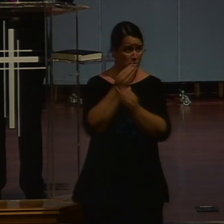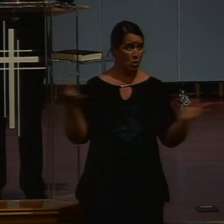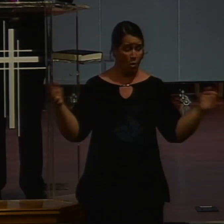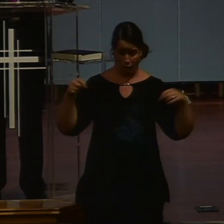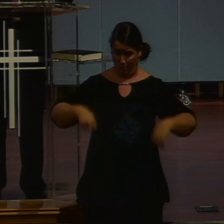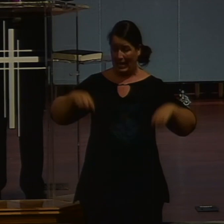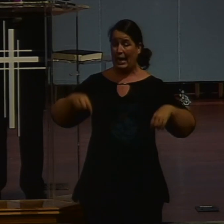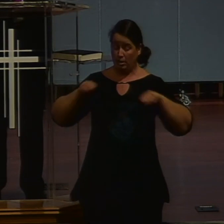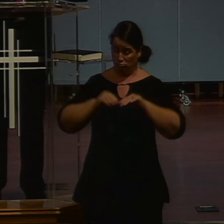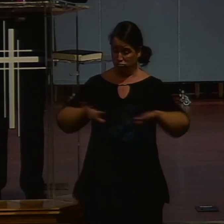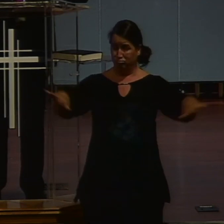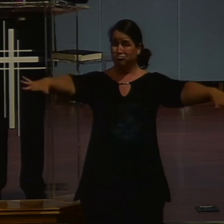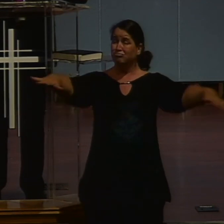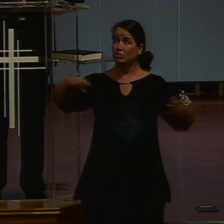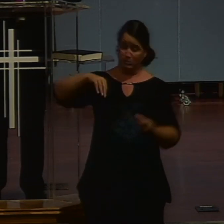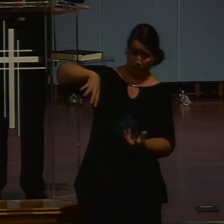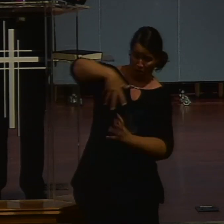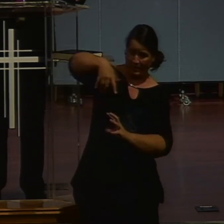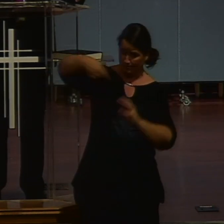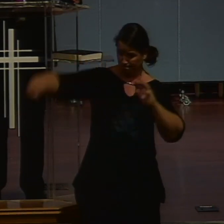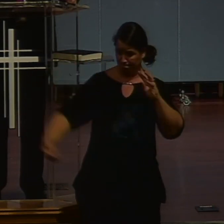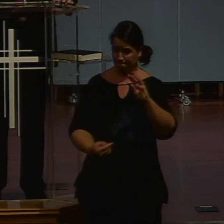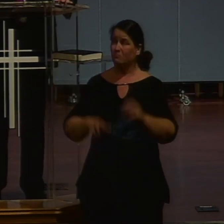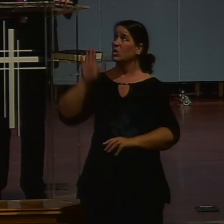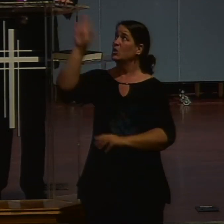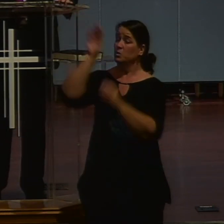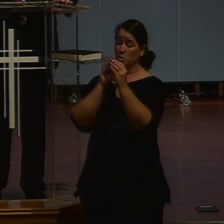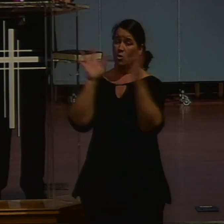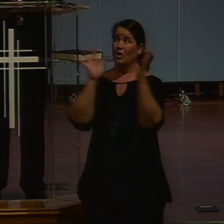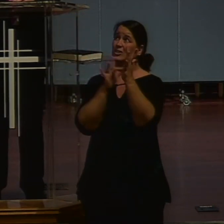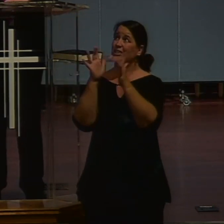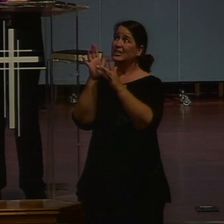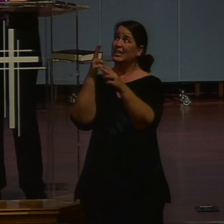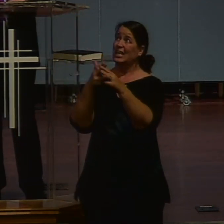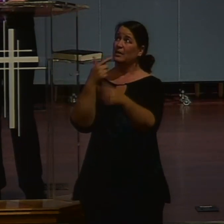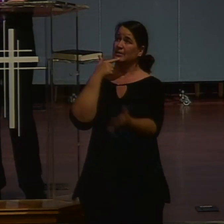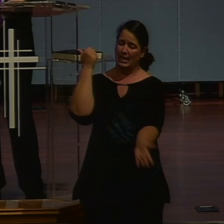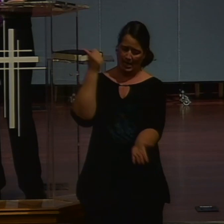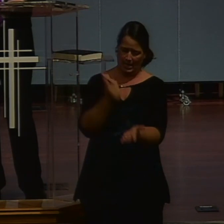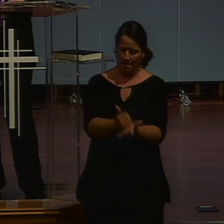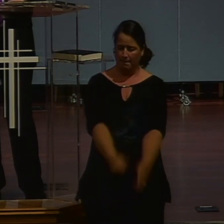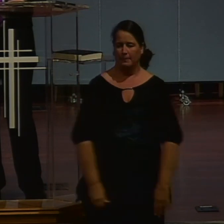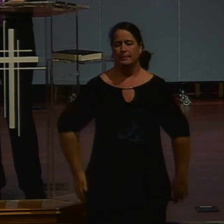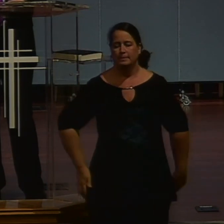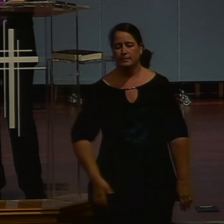this pulpit even to the ends of the world for your glory. In Jesus' name we pray. Amen.